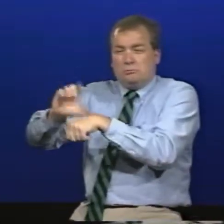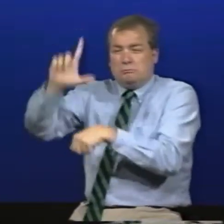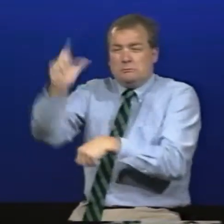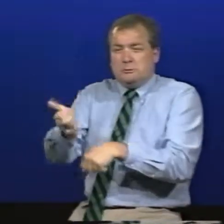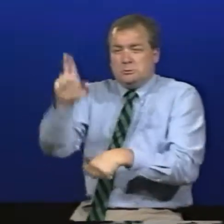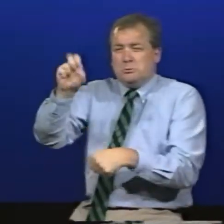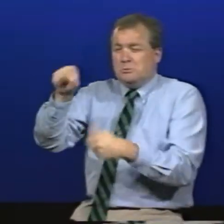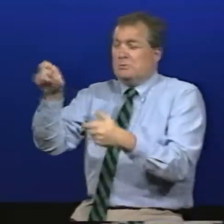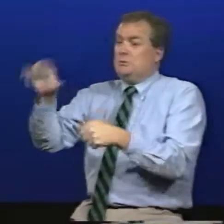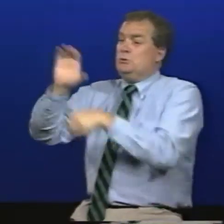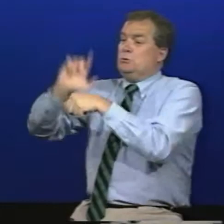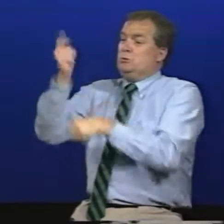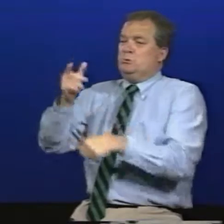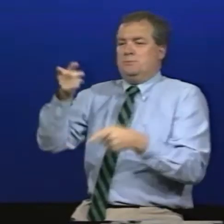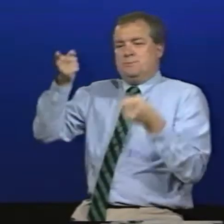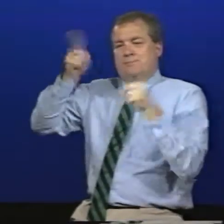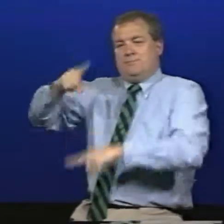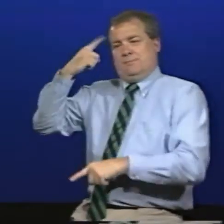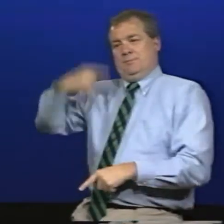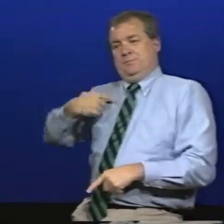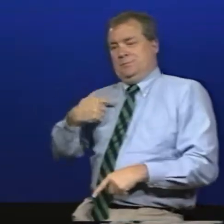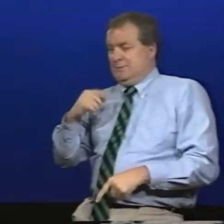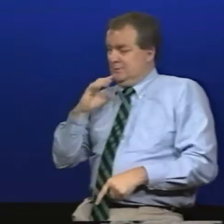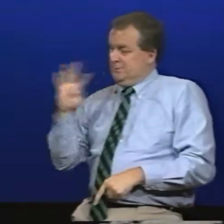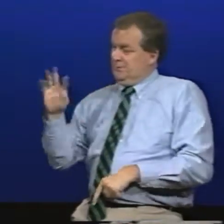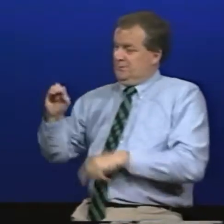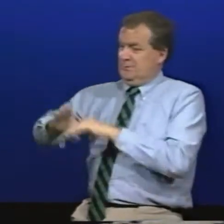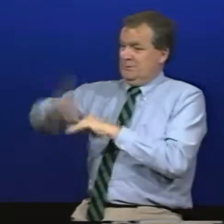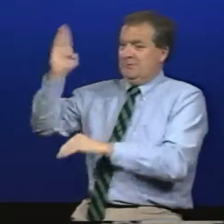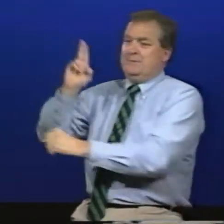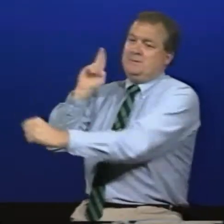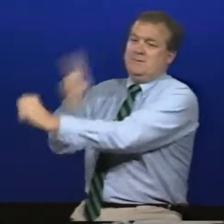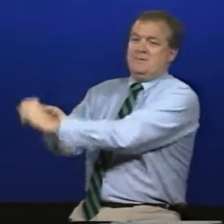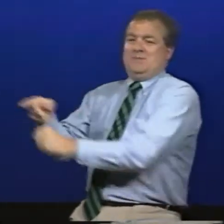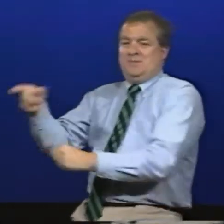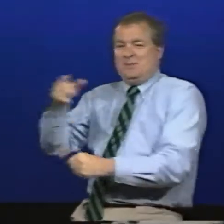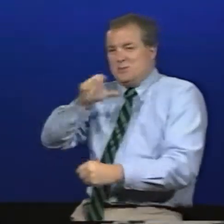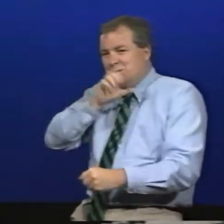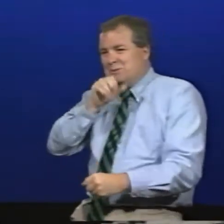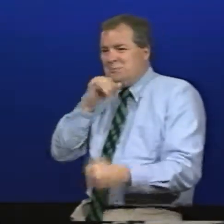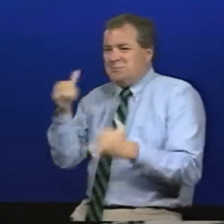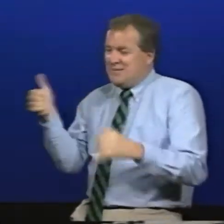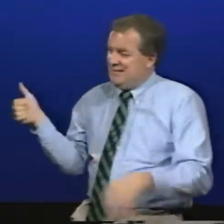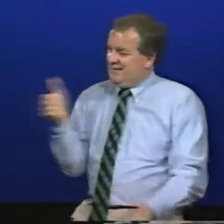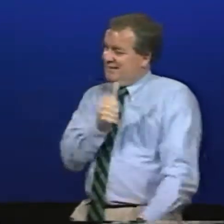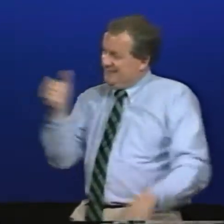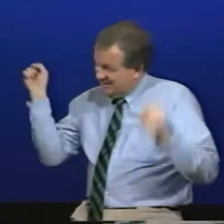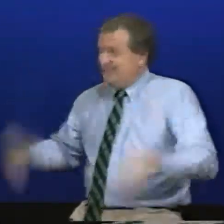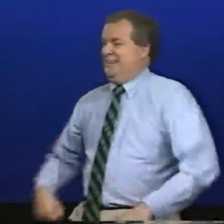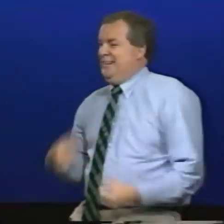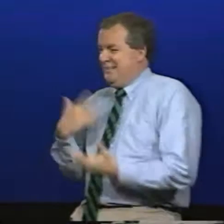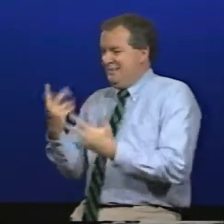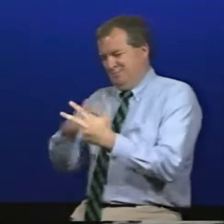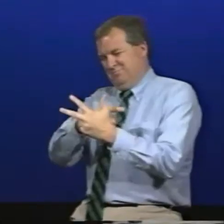that they can join or sometimes church leagues which is actually perfect for me the over 40 crowd so that we can still play